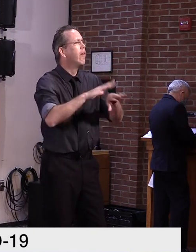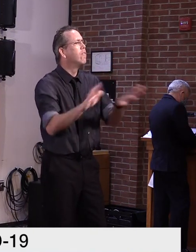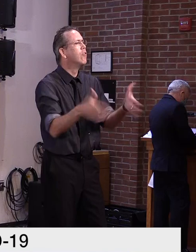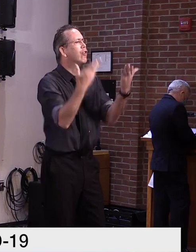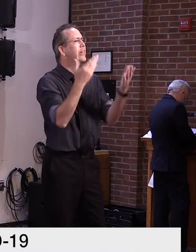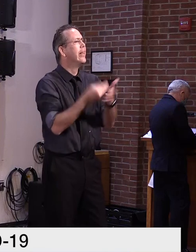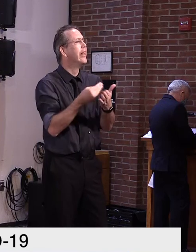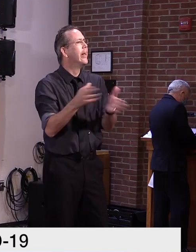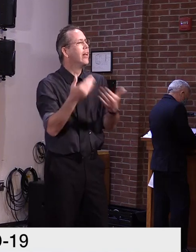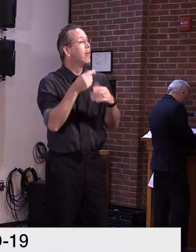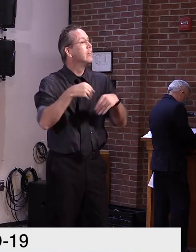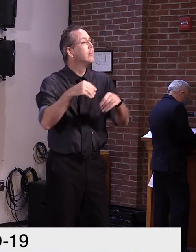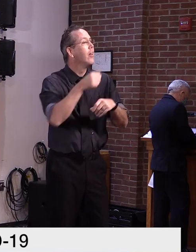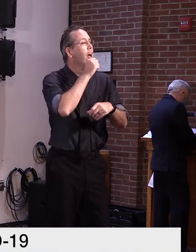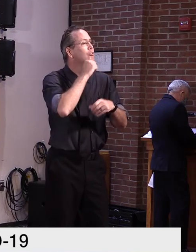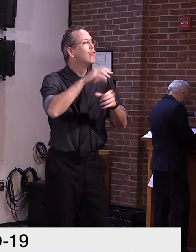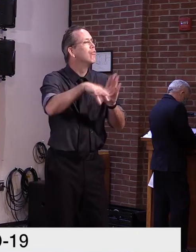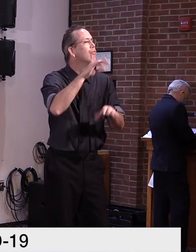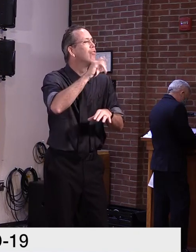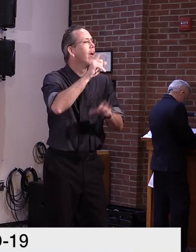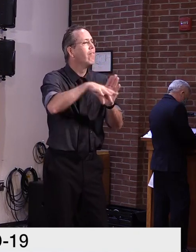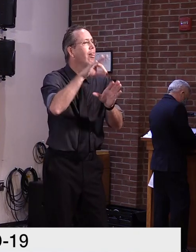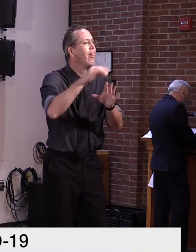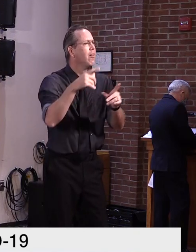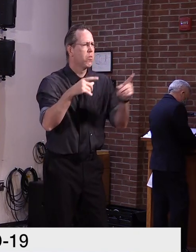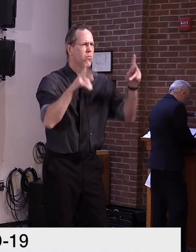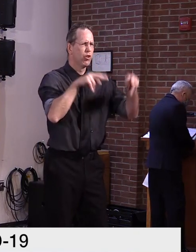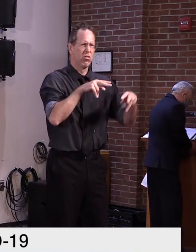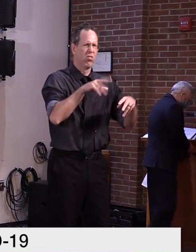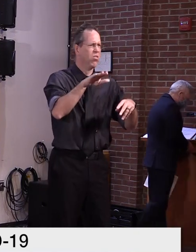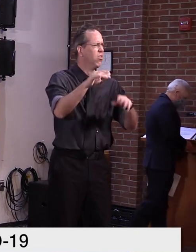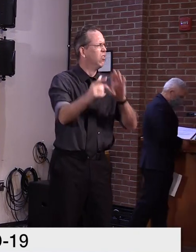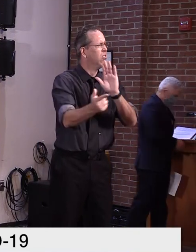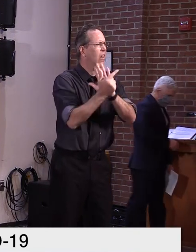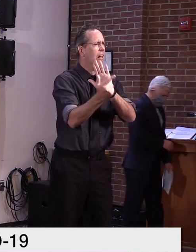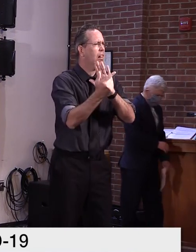has anyone else expressed concerns that this may be a violation of the state's statutes?